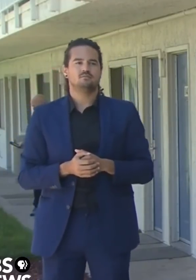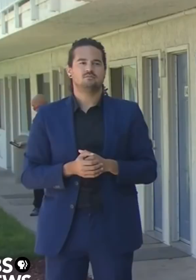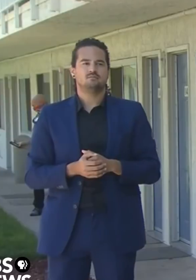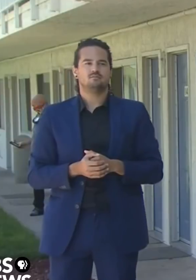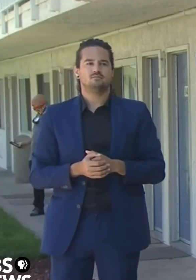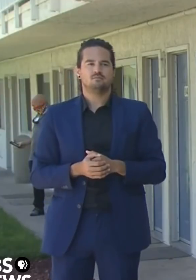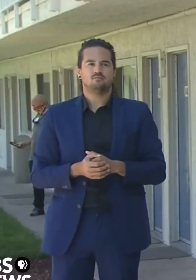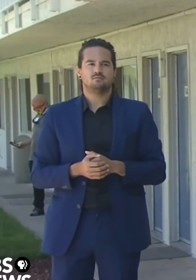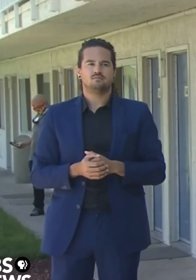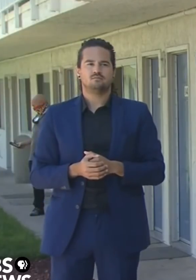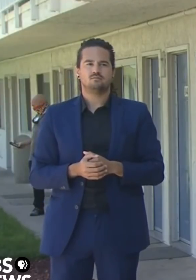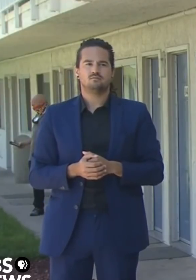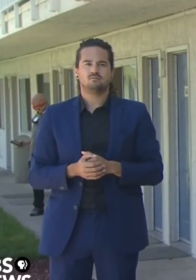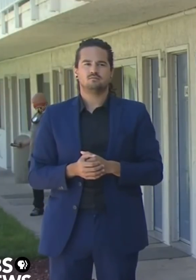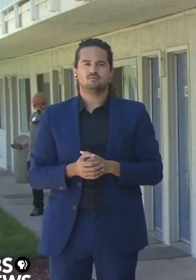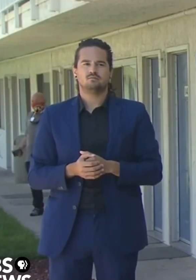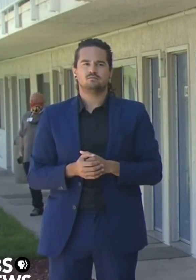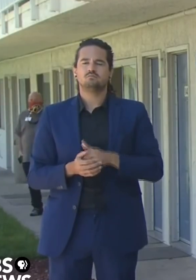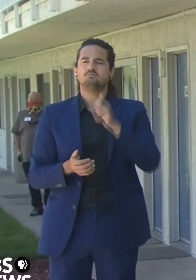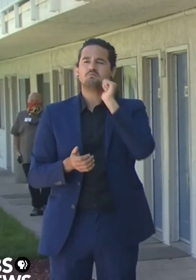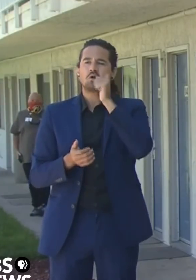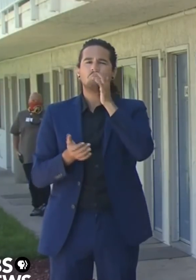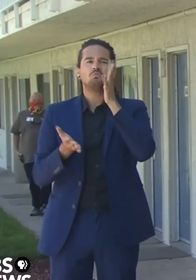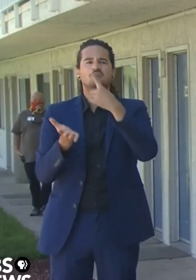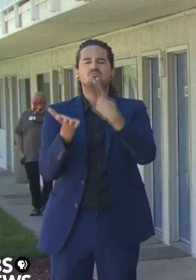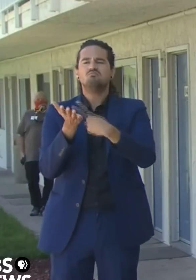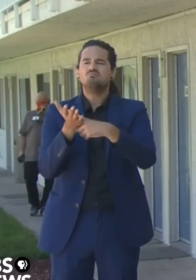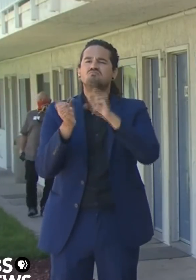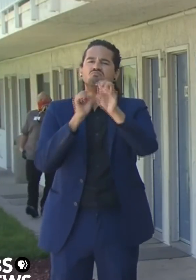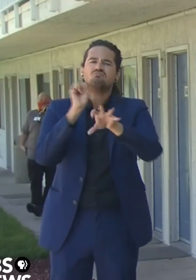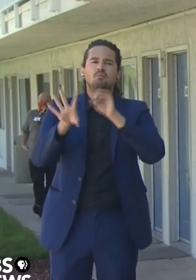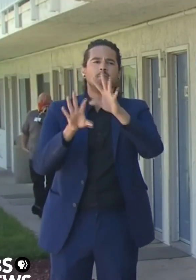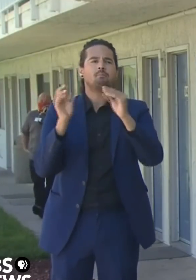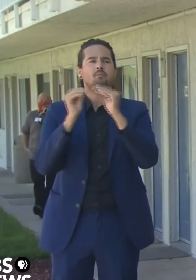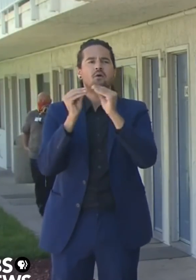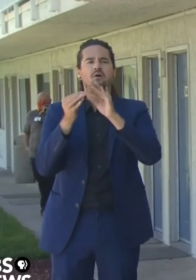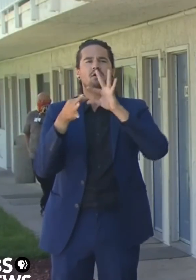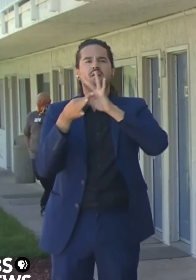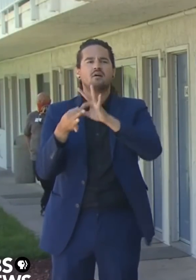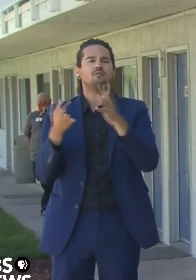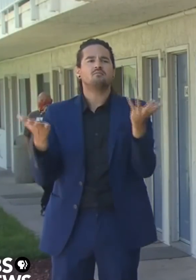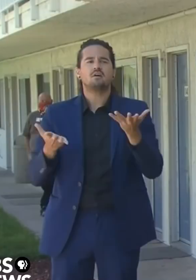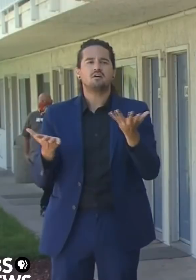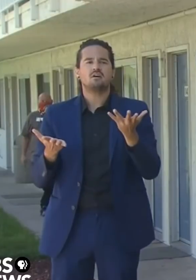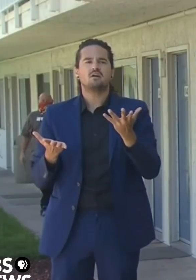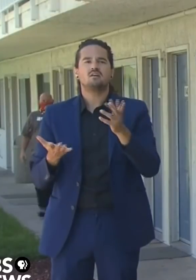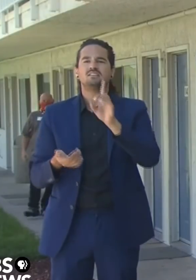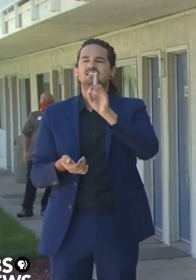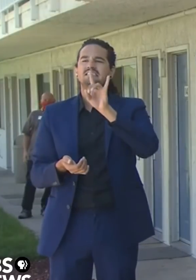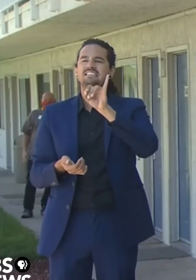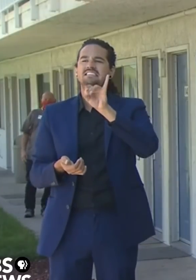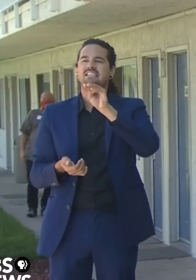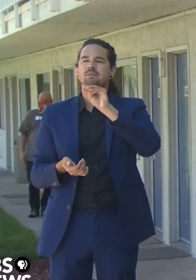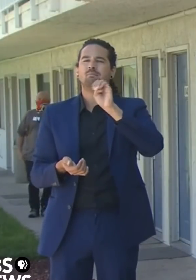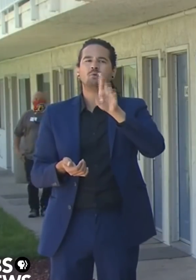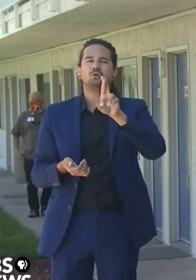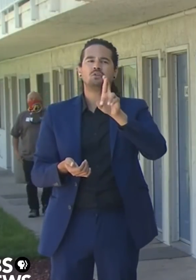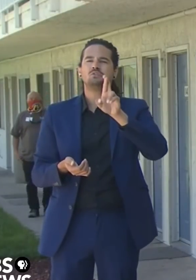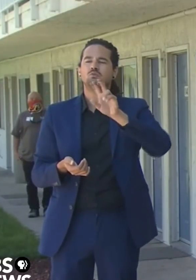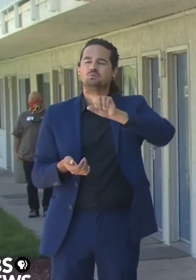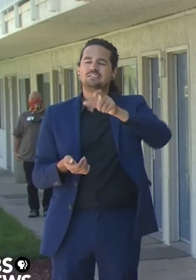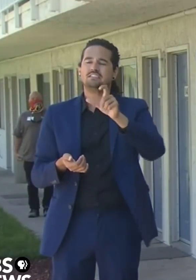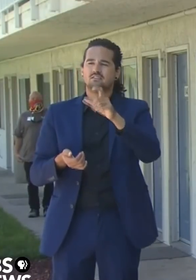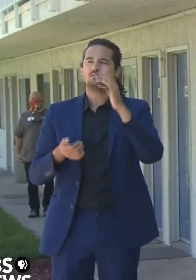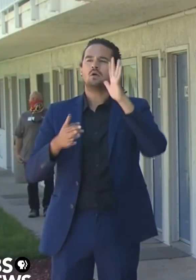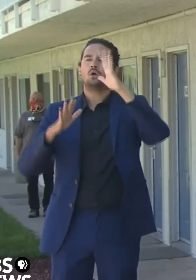announcements on efforts to use that dimmer switch that we've referred to and begin to toggle back on our stay at home order